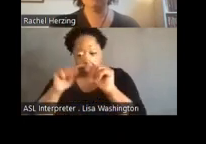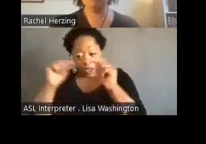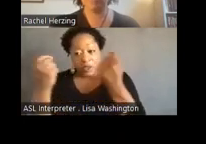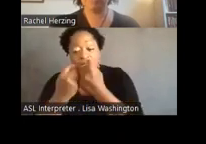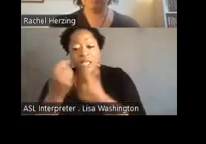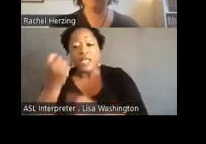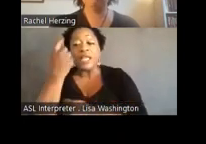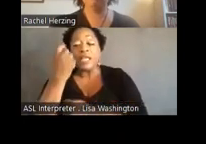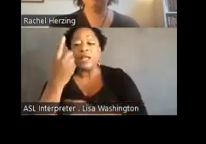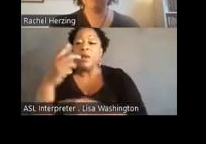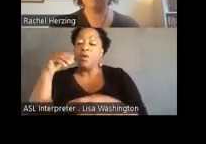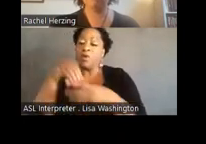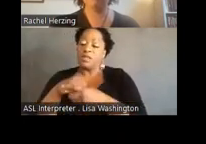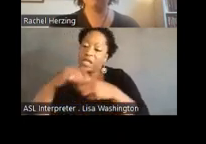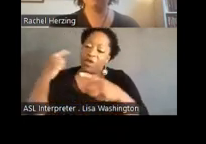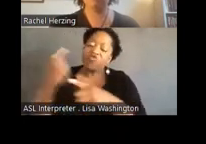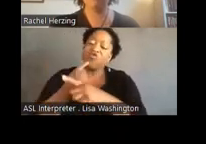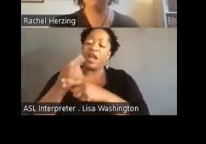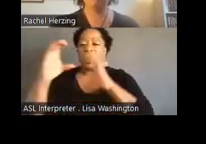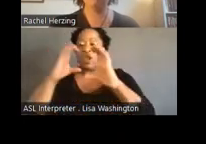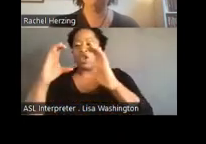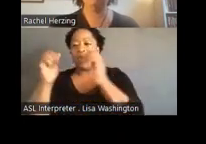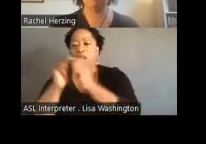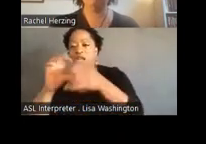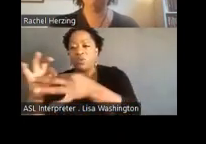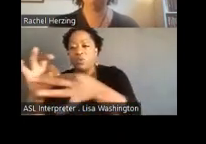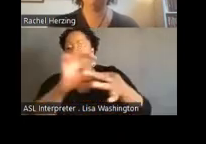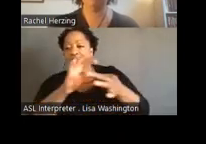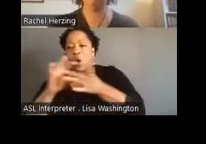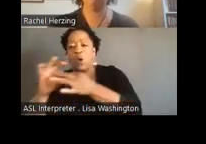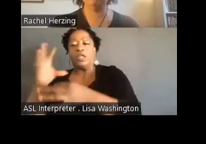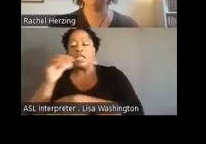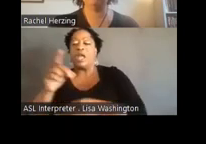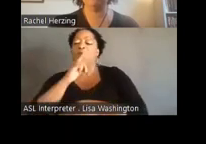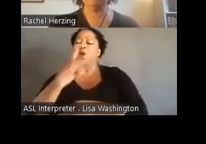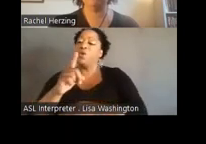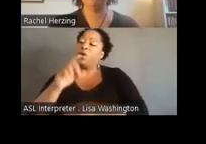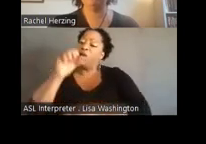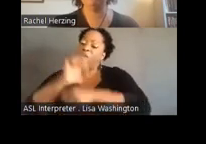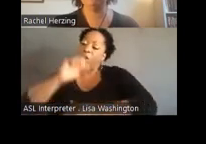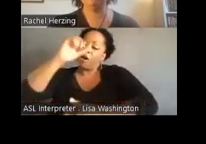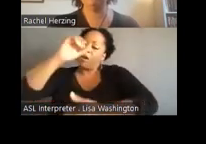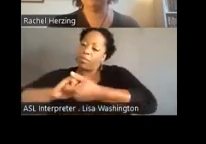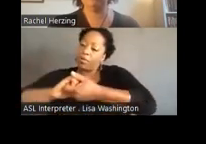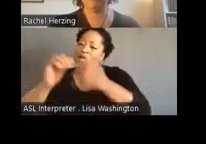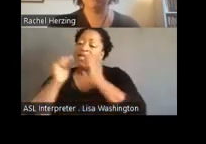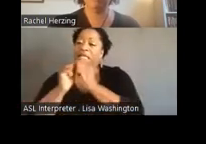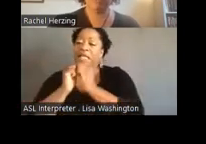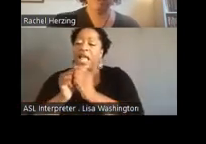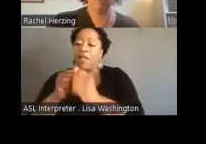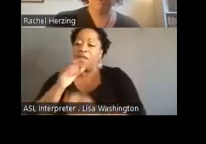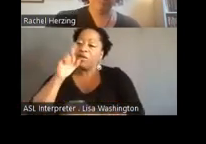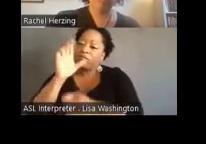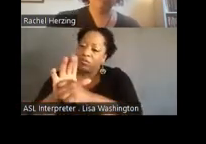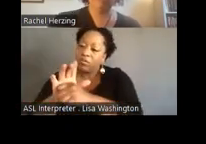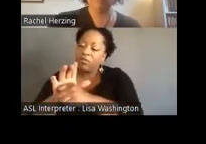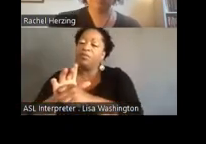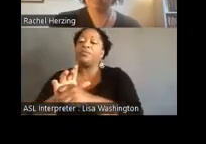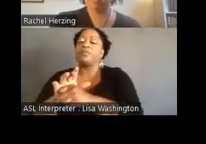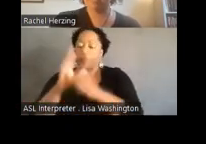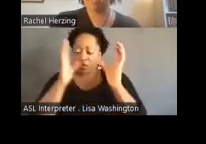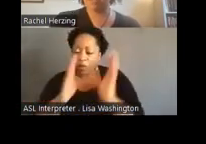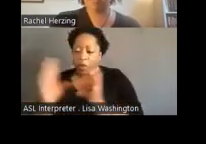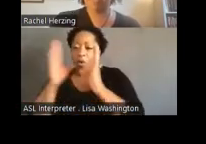was in regular communication with the coalition, and we were able to really work together to ensure that the organizing